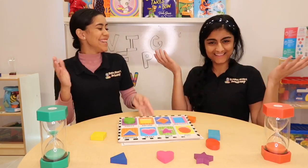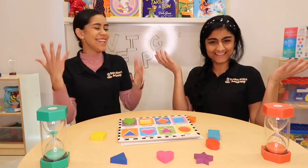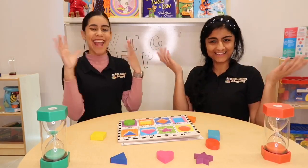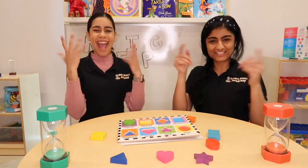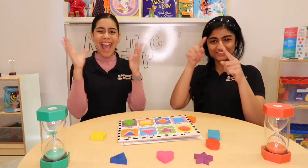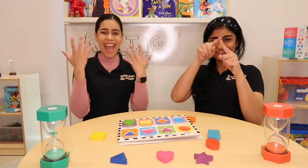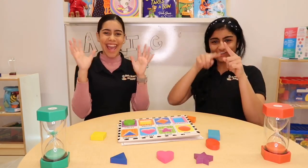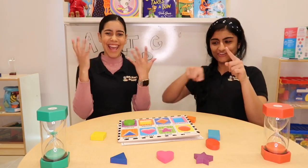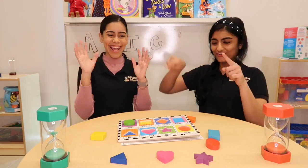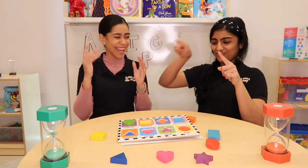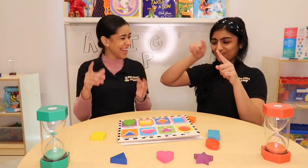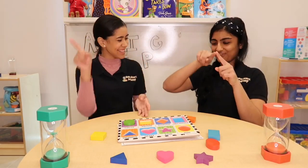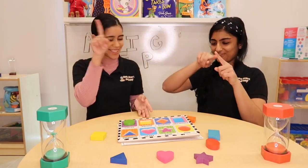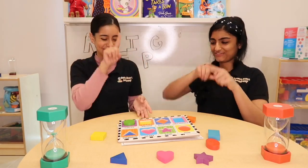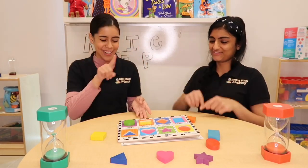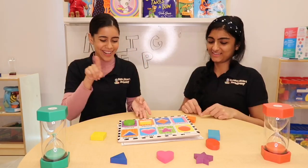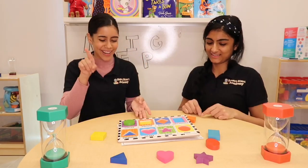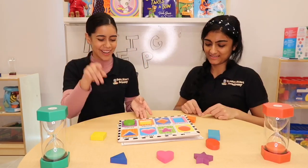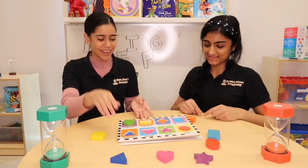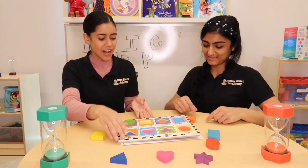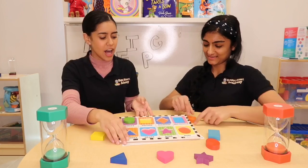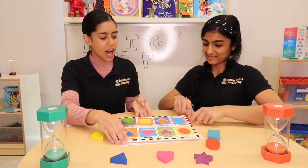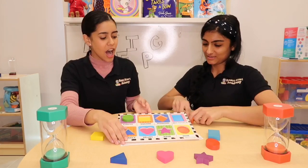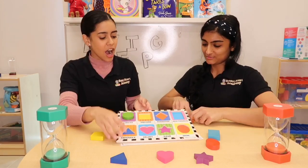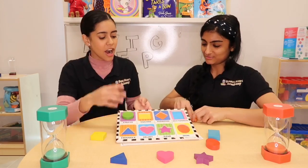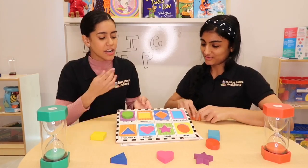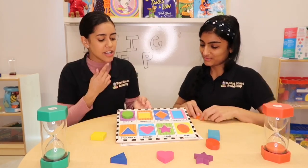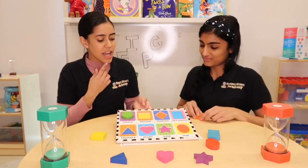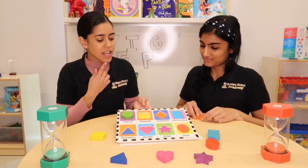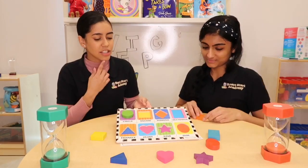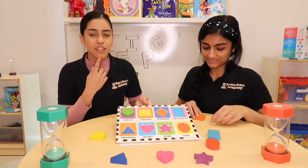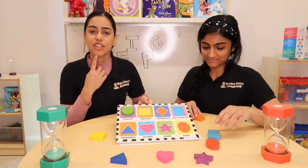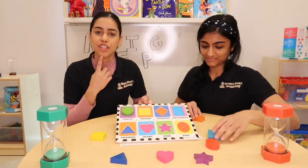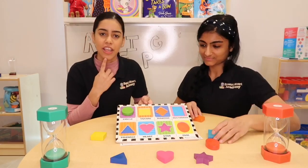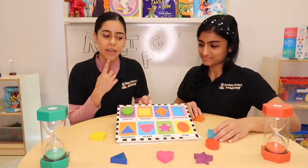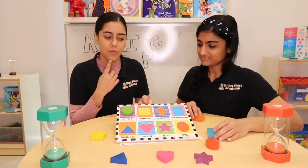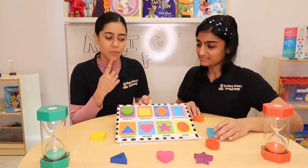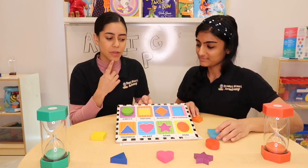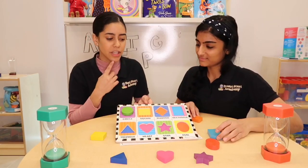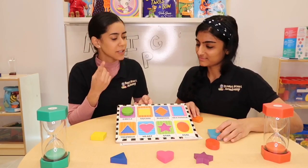yay! Circle. Our next shape will be